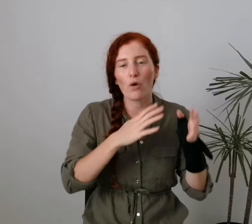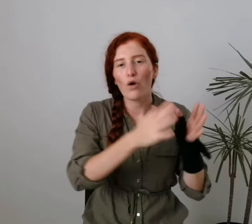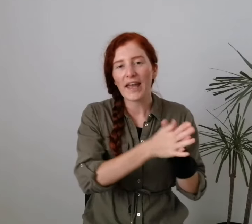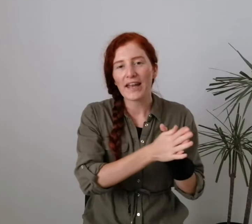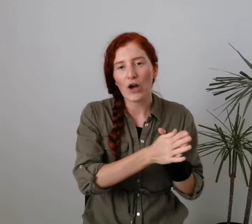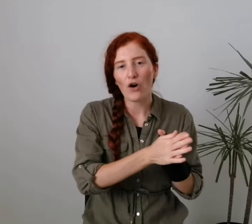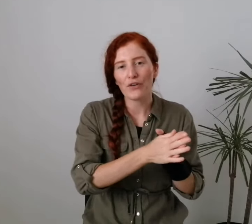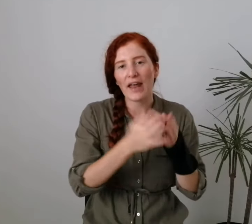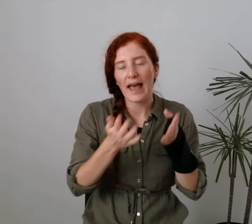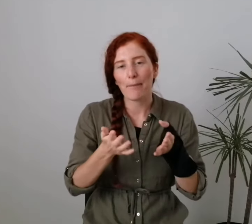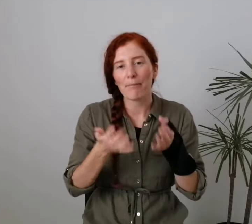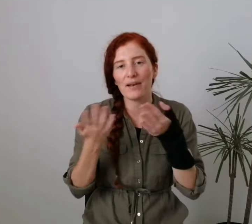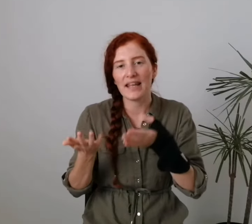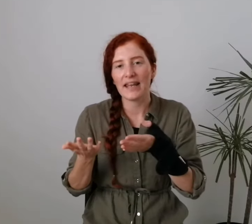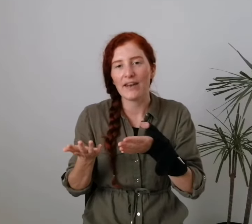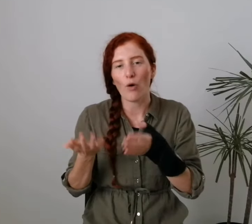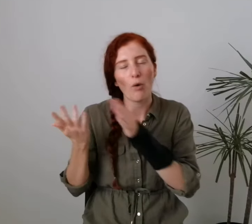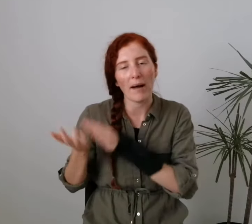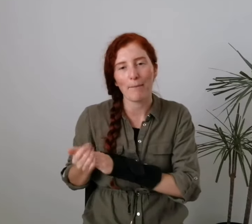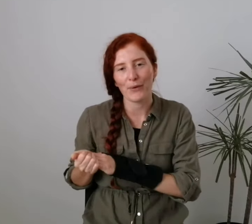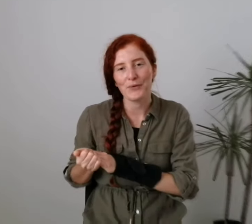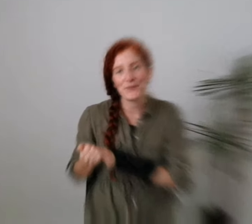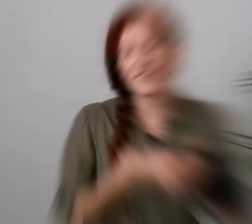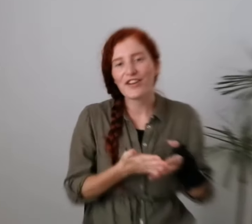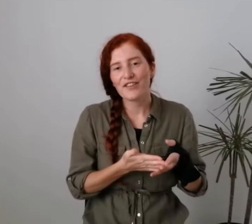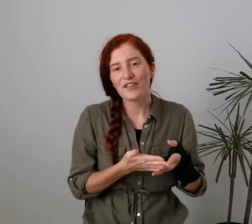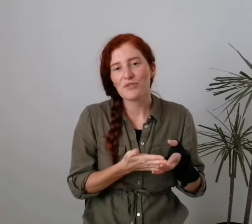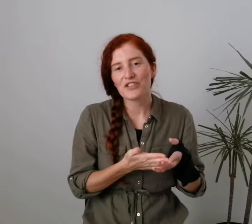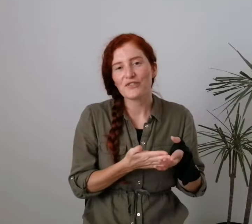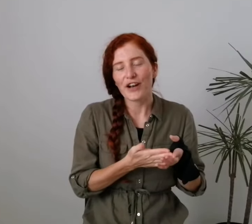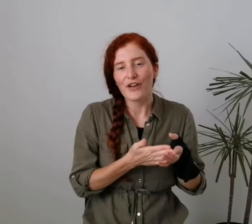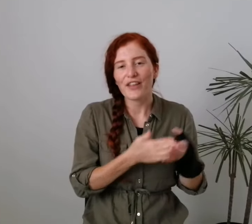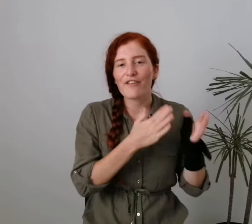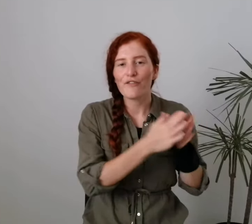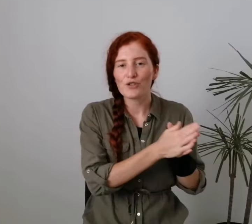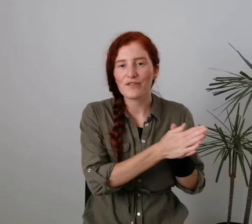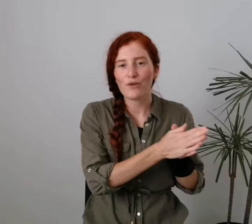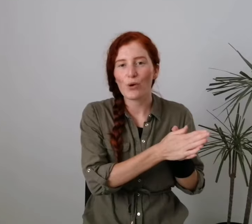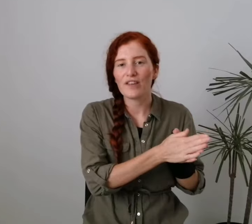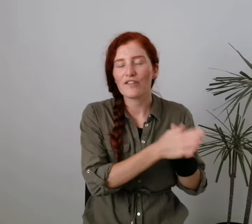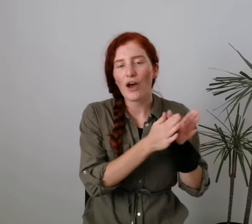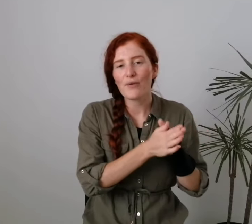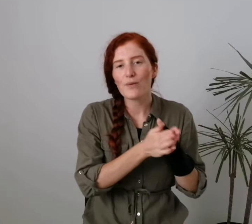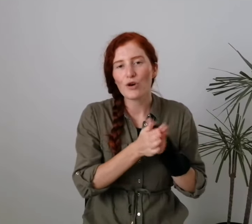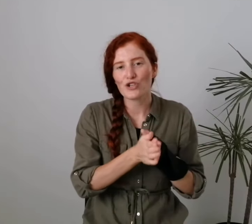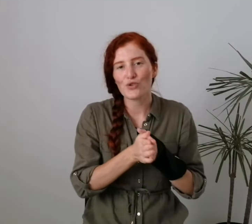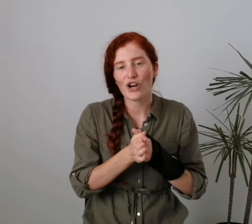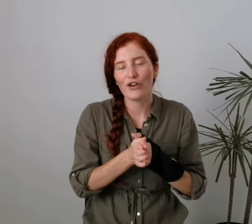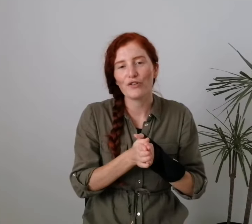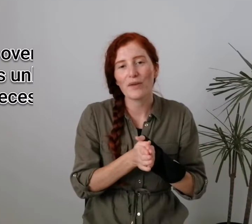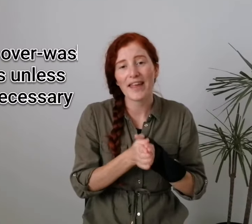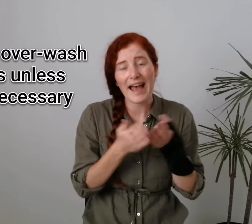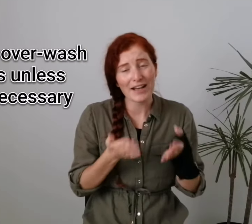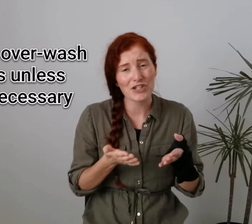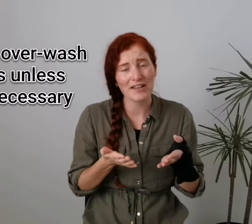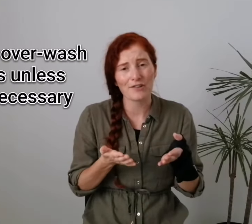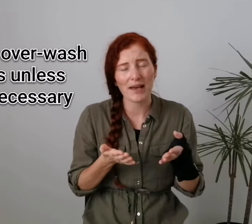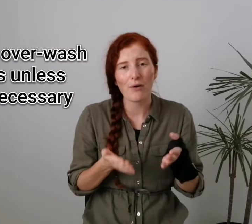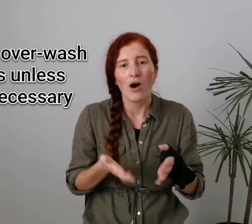for organic cotton, hemp, linen or bamboo. And still on the subject of clothing, forty four is to only wash your clothes when they actually smell